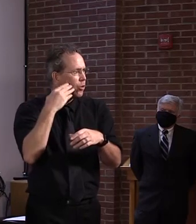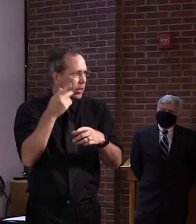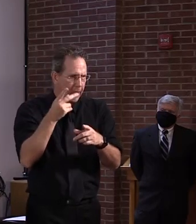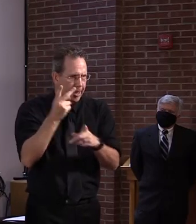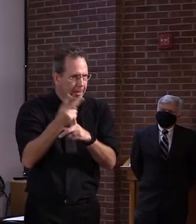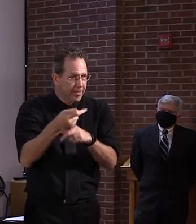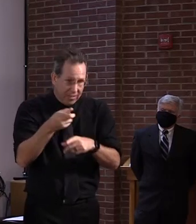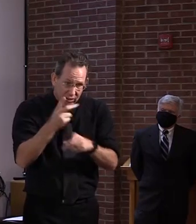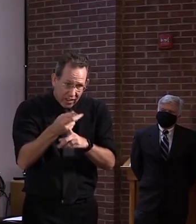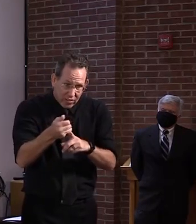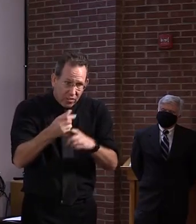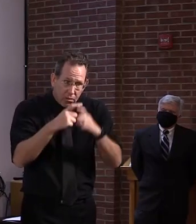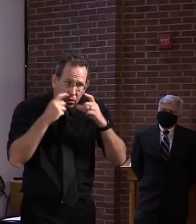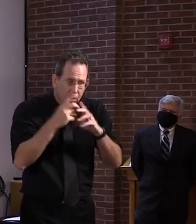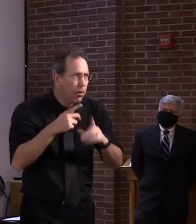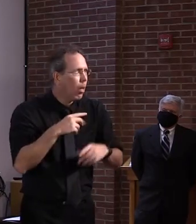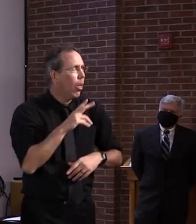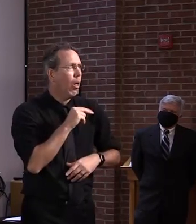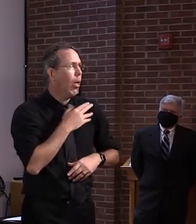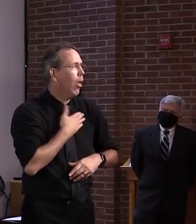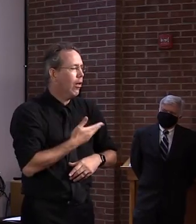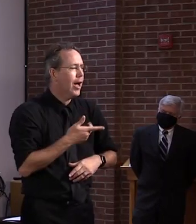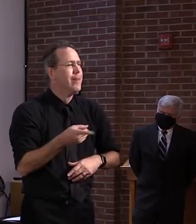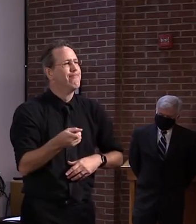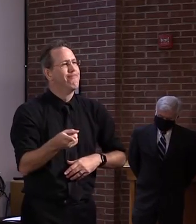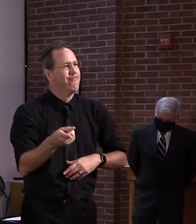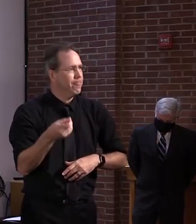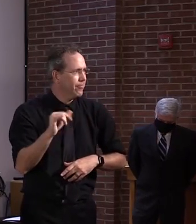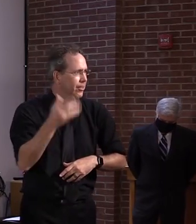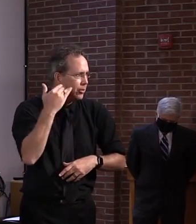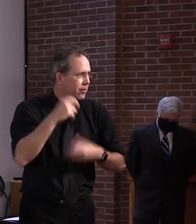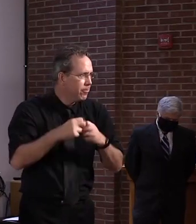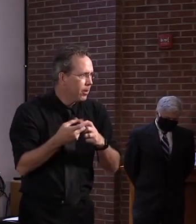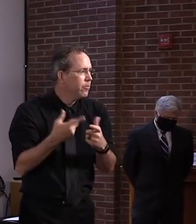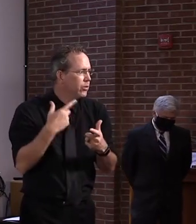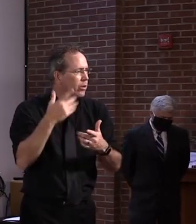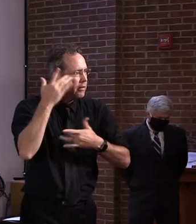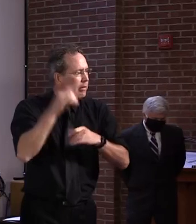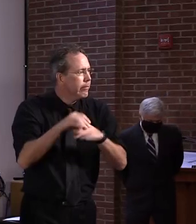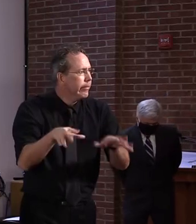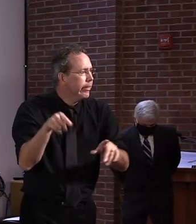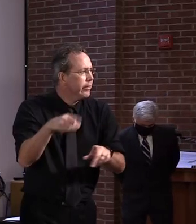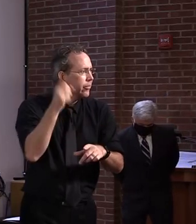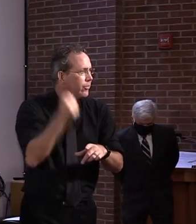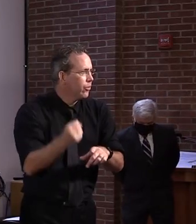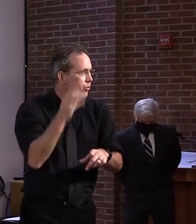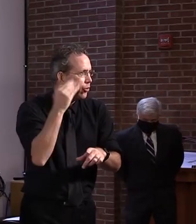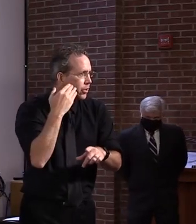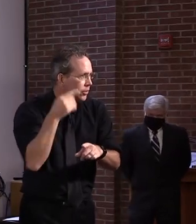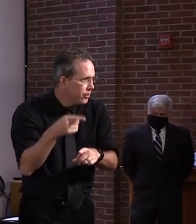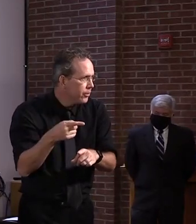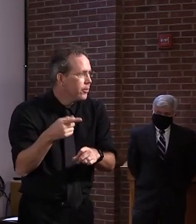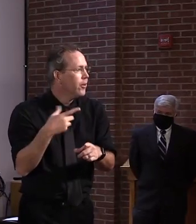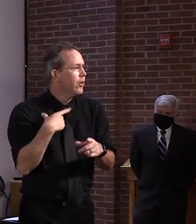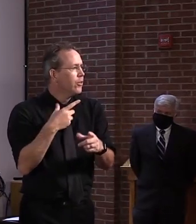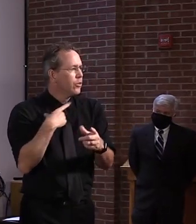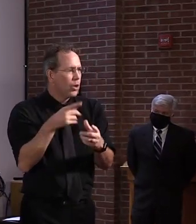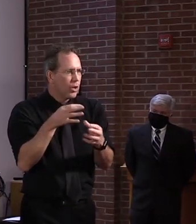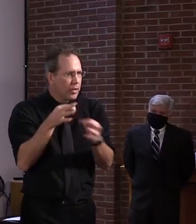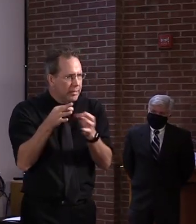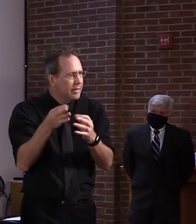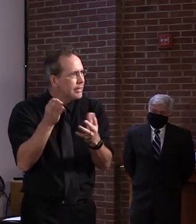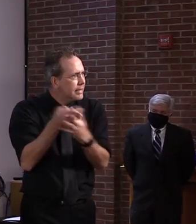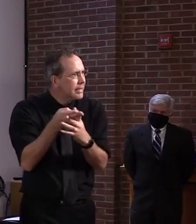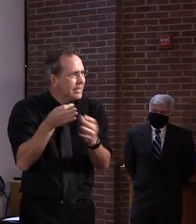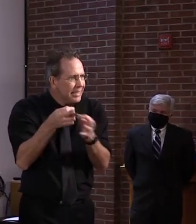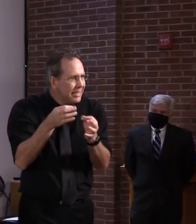our society in the context of being in the midst of a pandemic. Um, and the unfortunate part of that is it didn't just